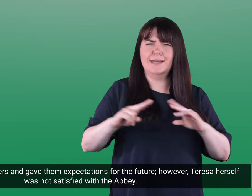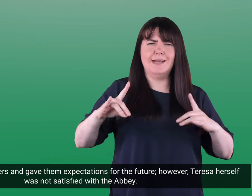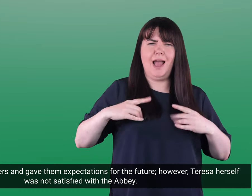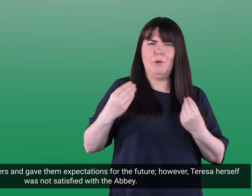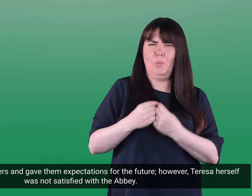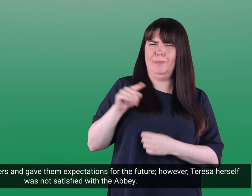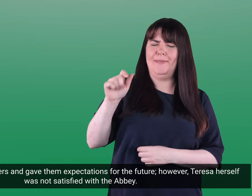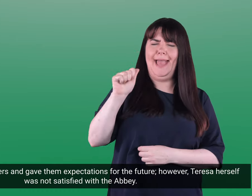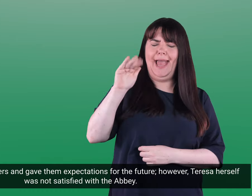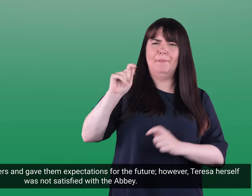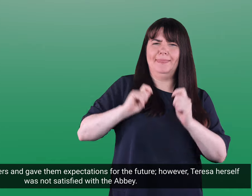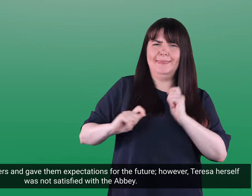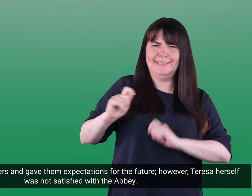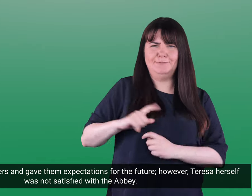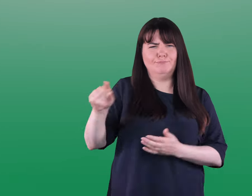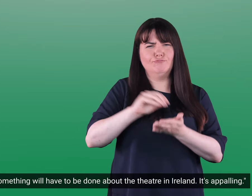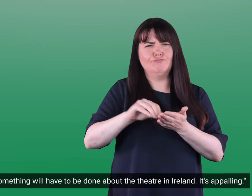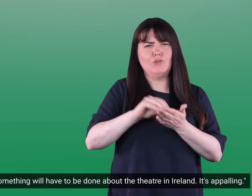was not satisfied with the Abbey. She wrote to a friend